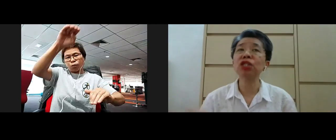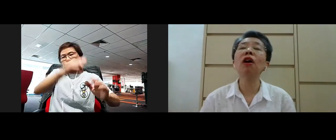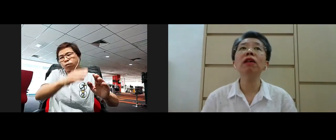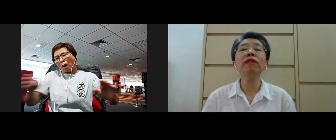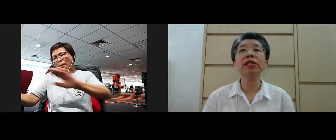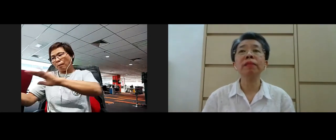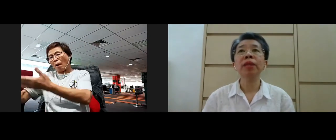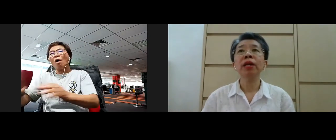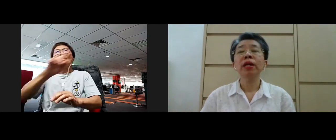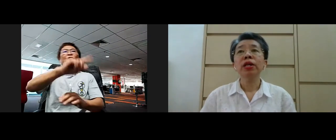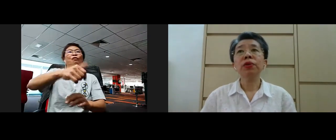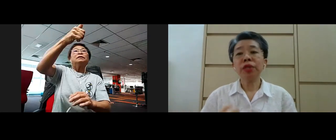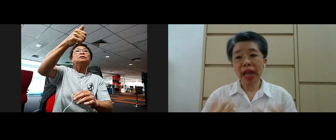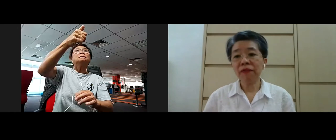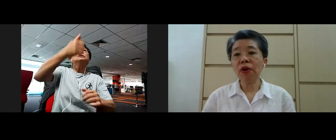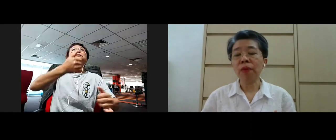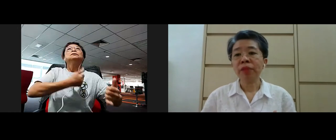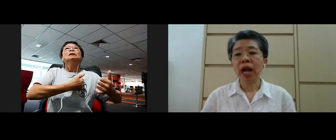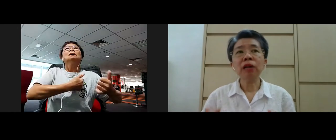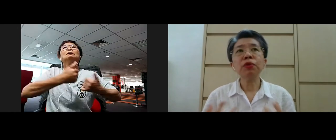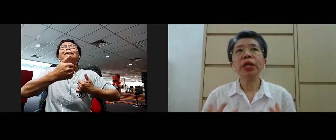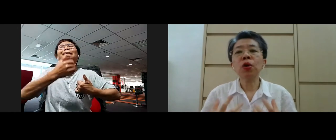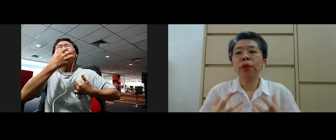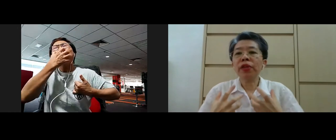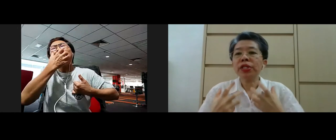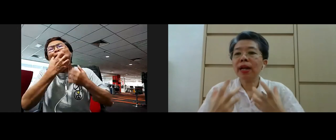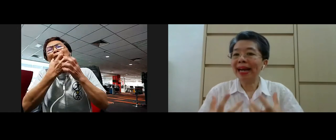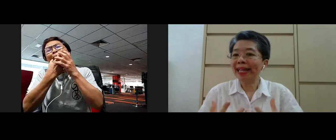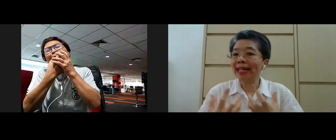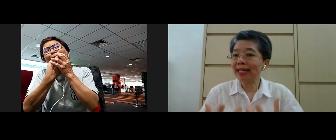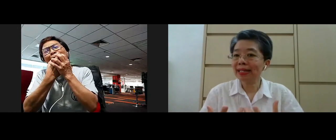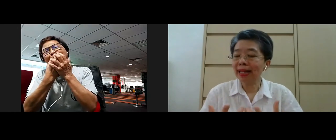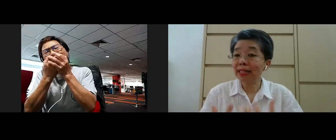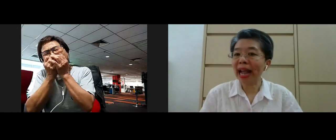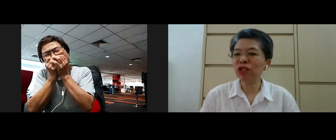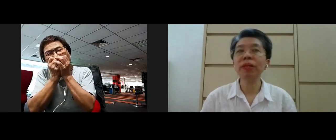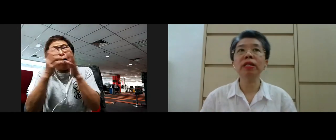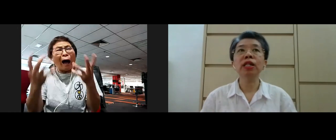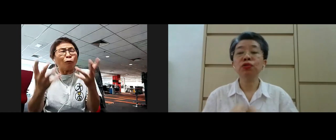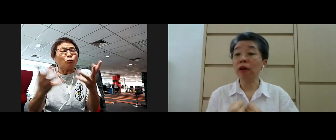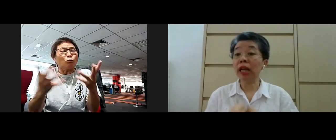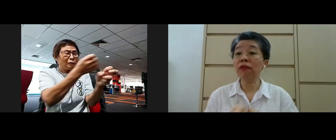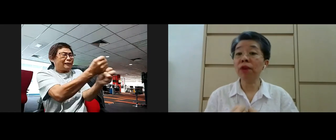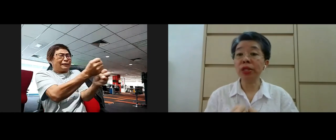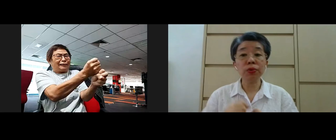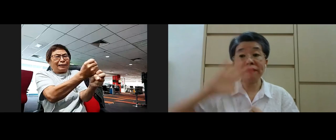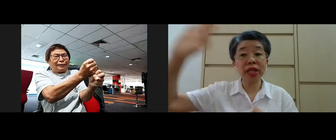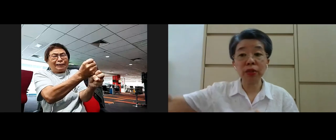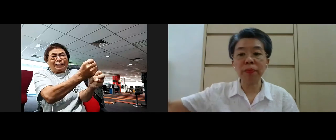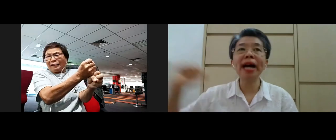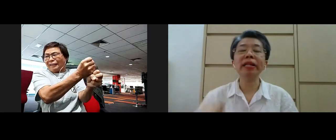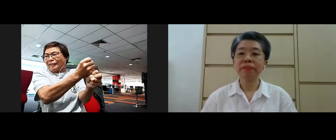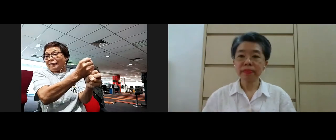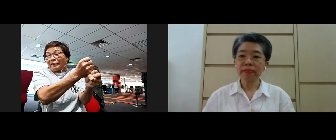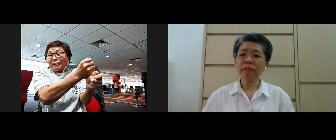highlighted to all of us so therefore how do we cope with this clinging this attachment to our loved ones who have